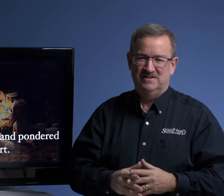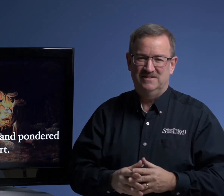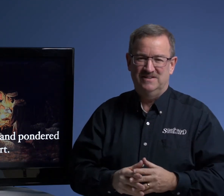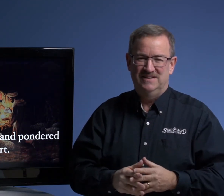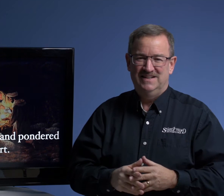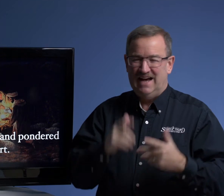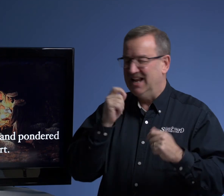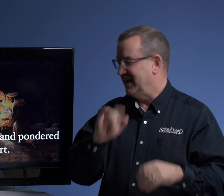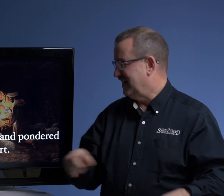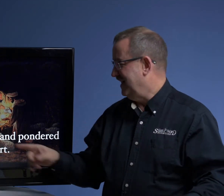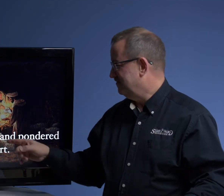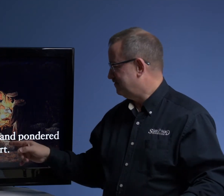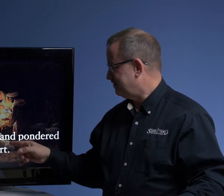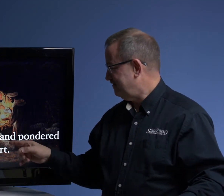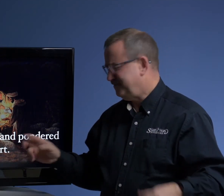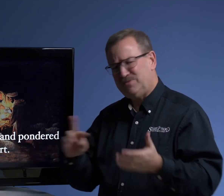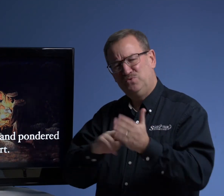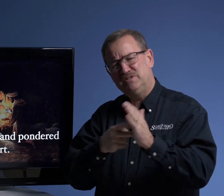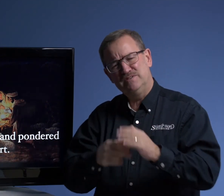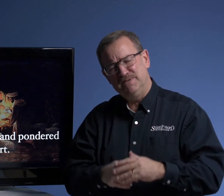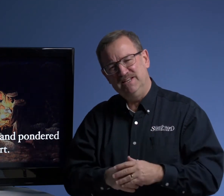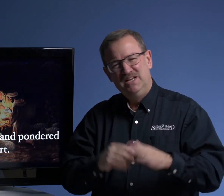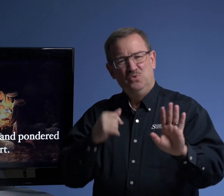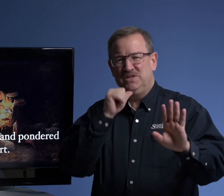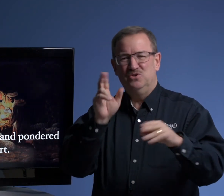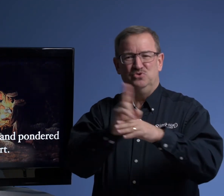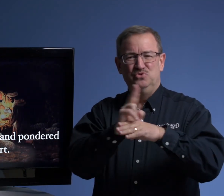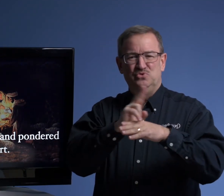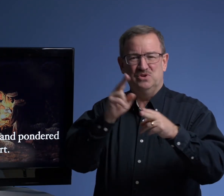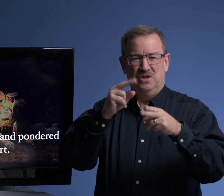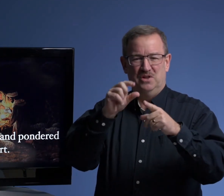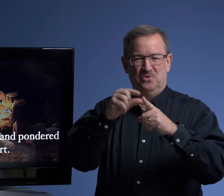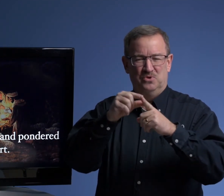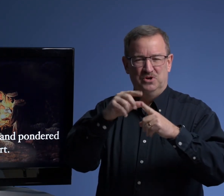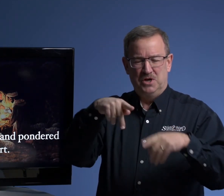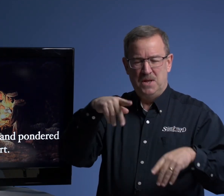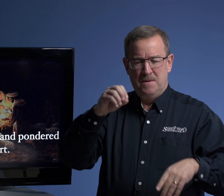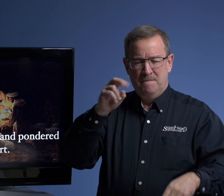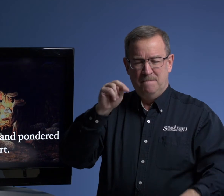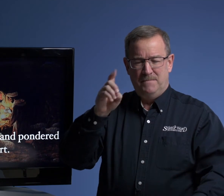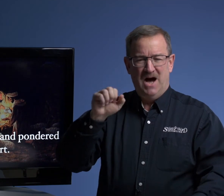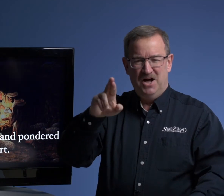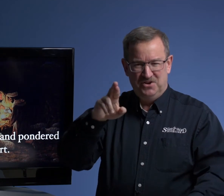I like that. What does it mean? We don't use the word ponder